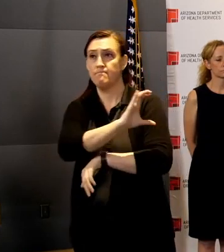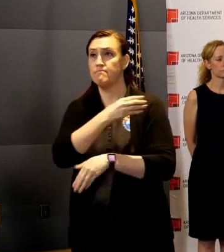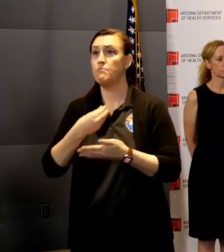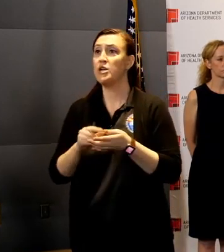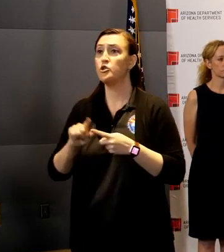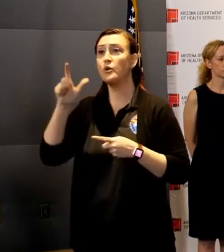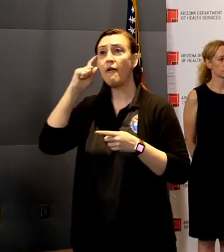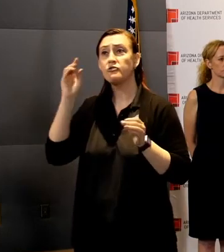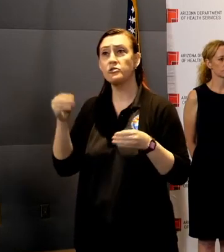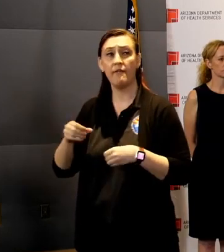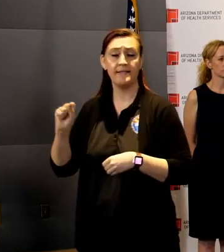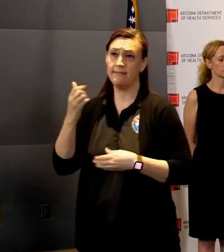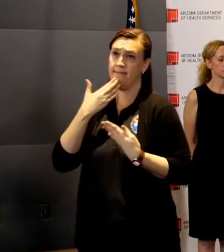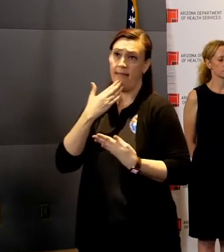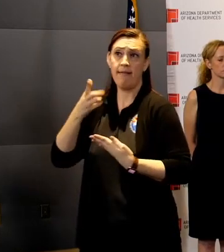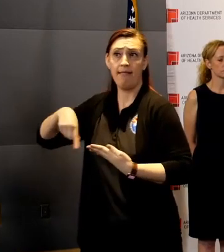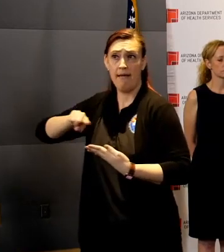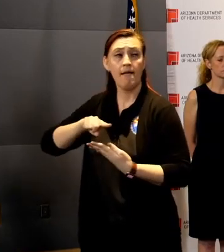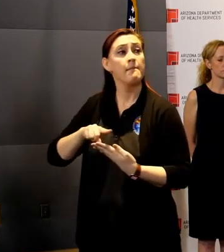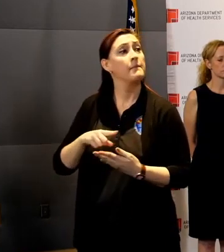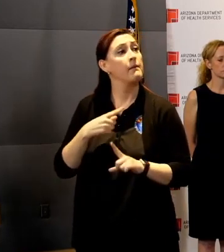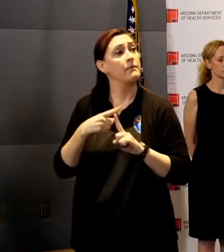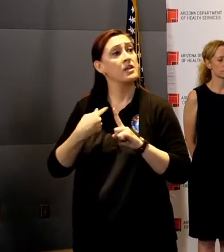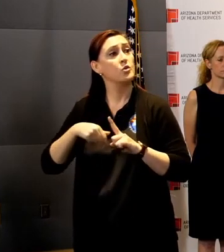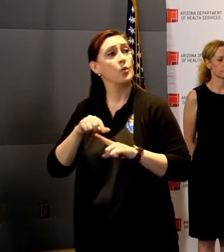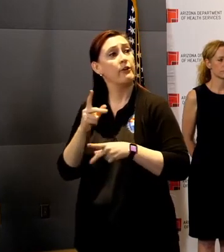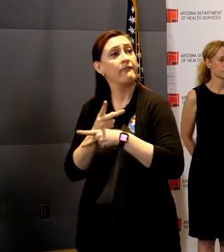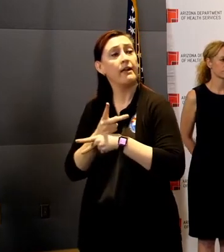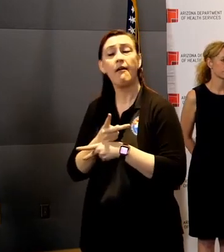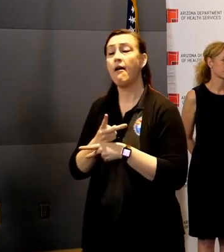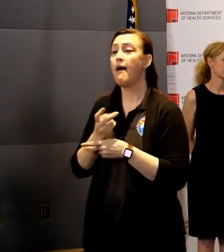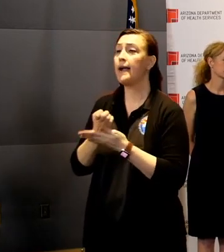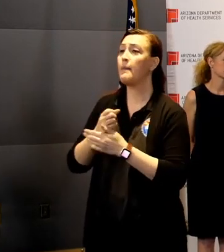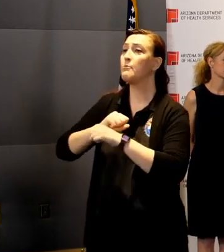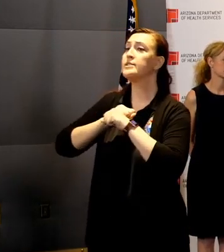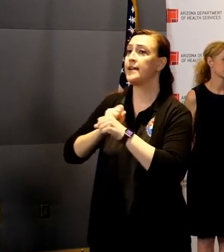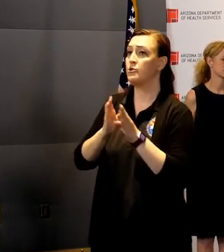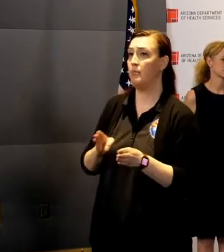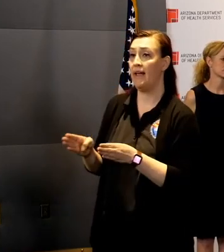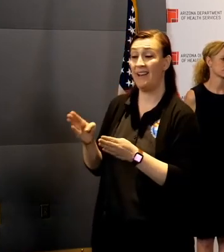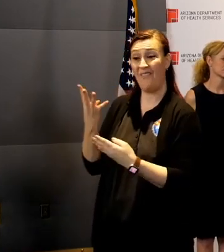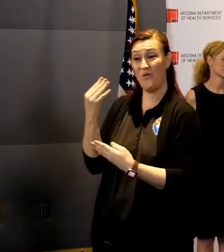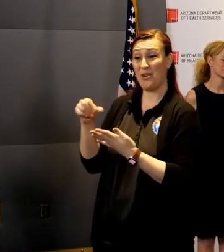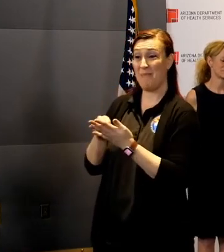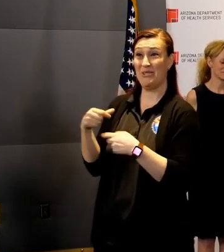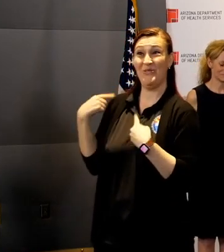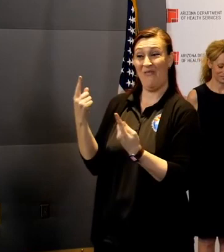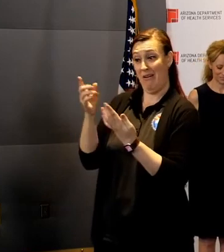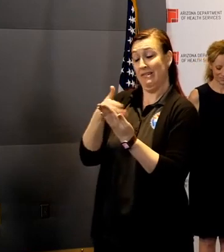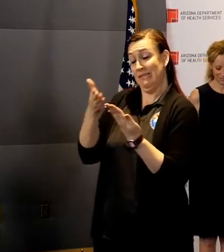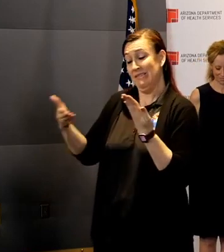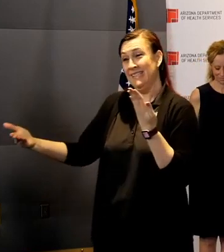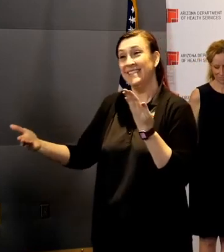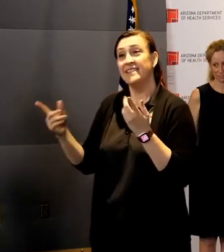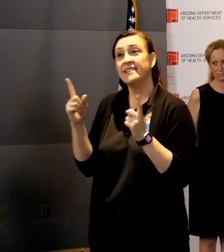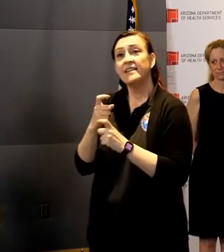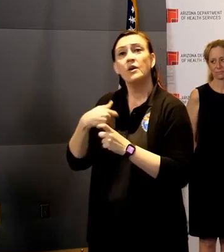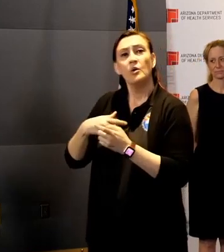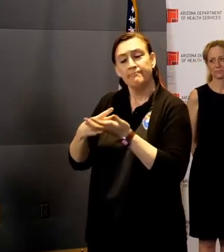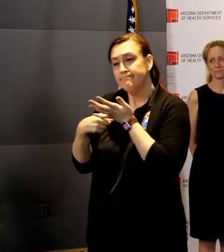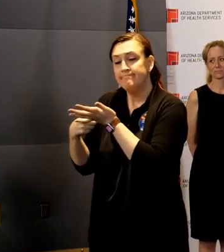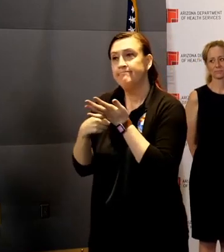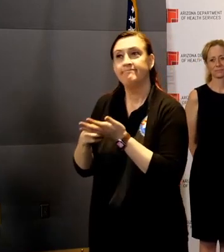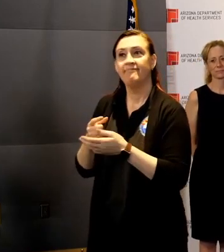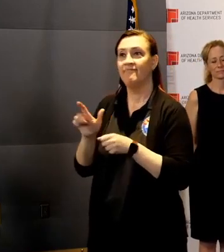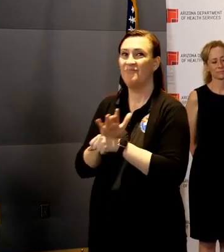on an economic protection plan. It's 14 pages long right now. We worked on it all